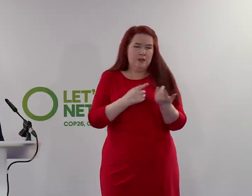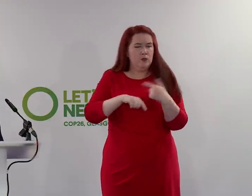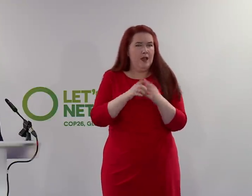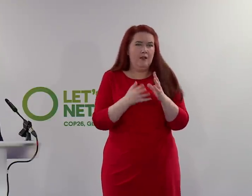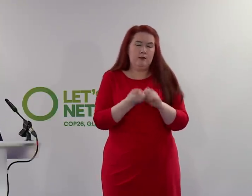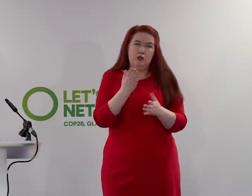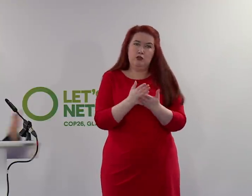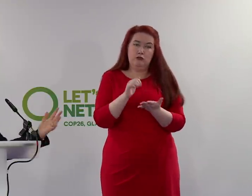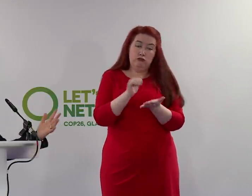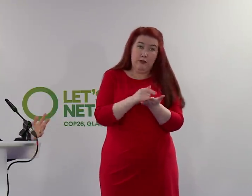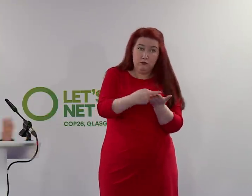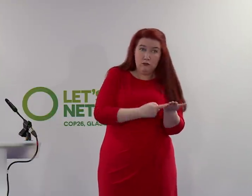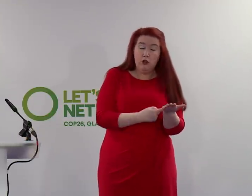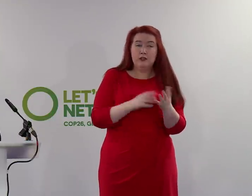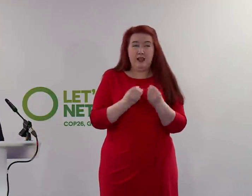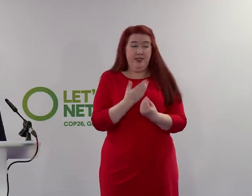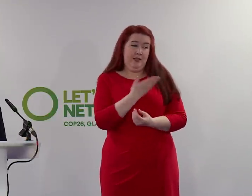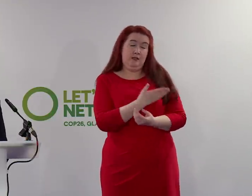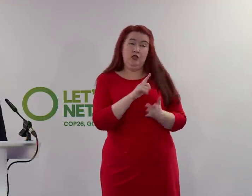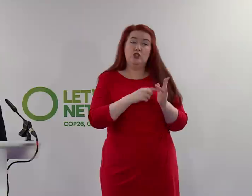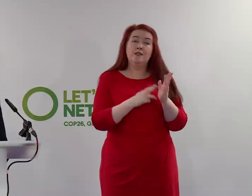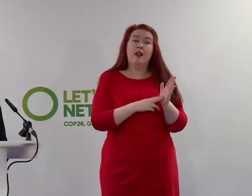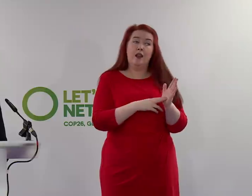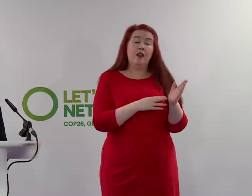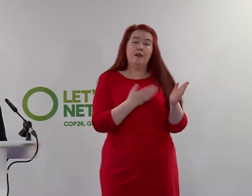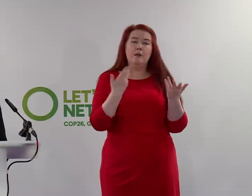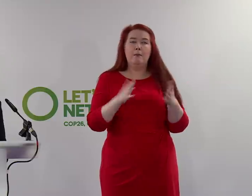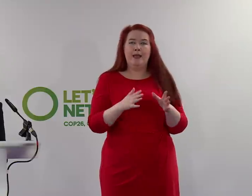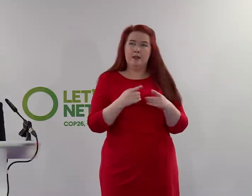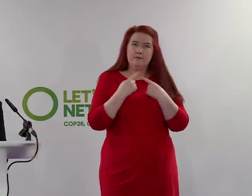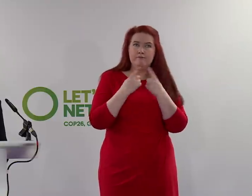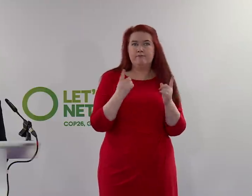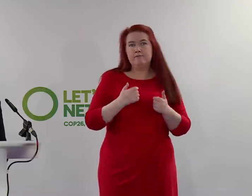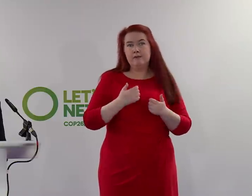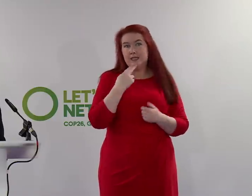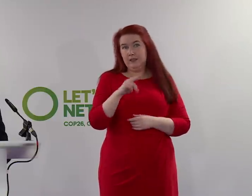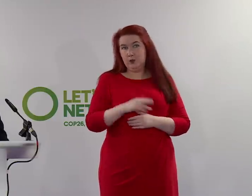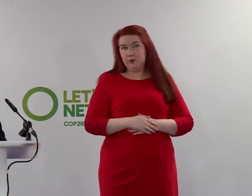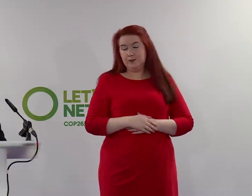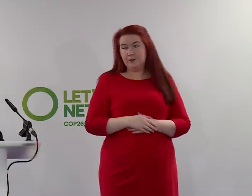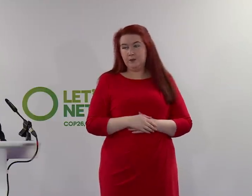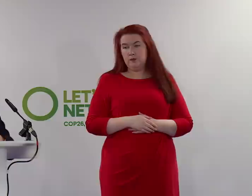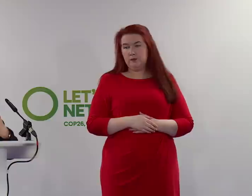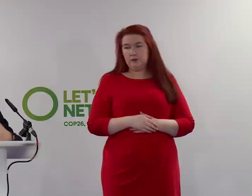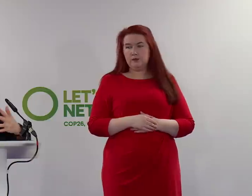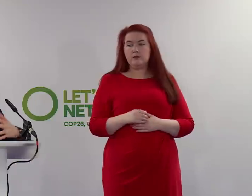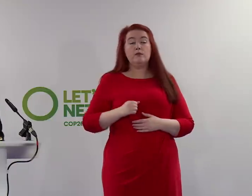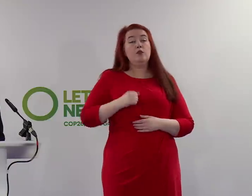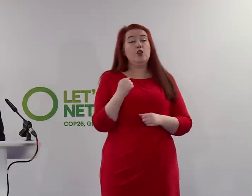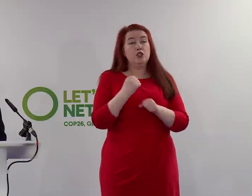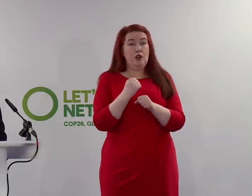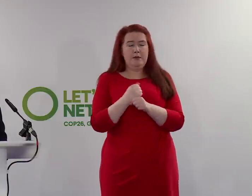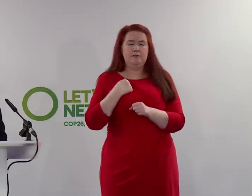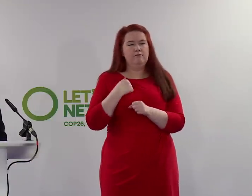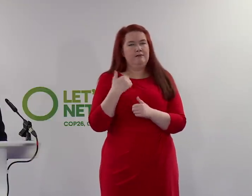protections and mitigations are in place. And that's what Jason has been outlining this afternoon. So the Scottish Government was not the decision